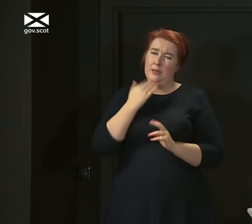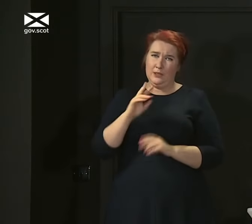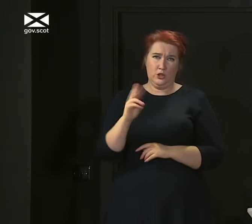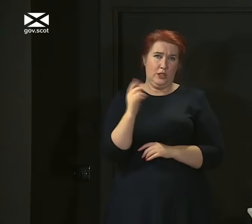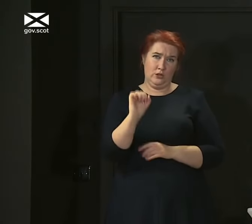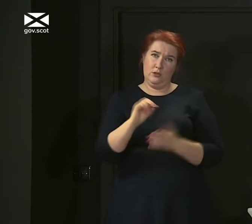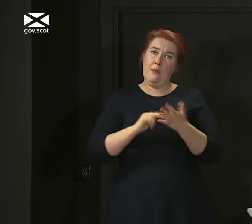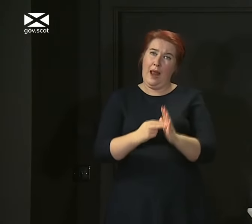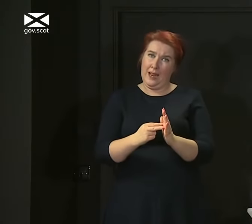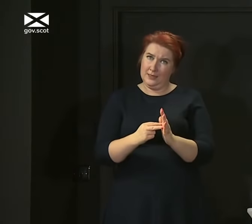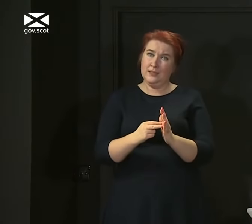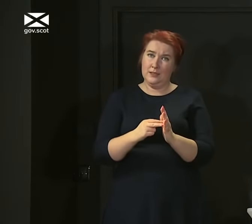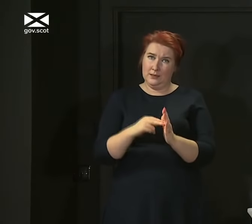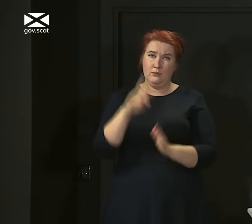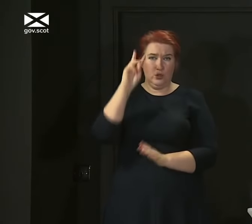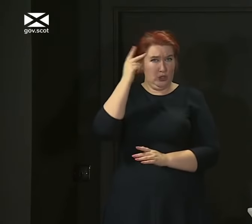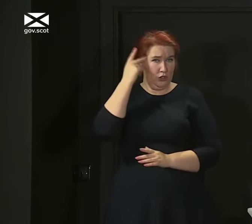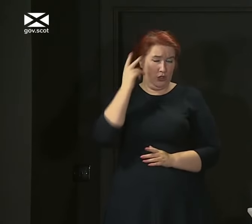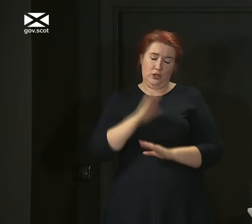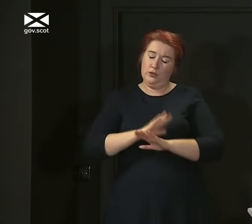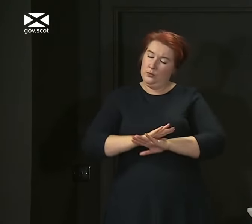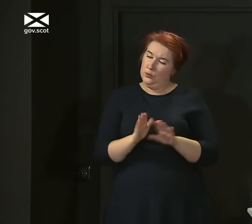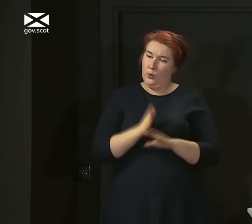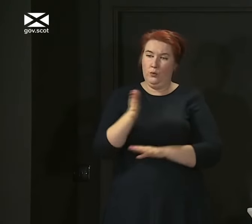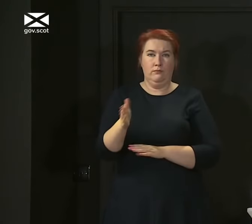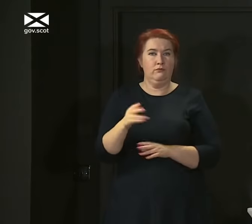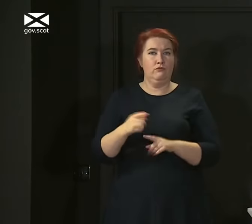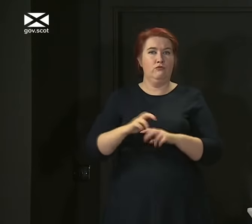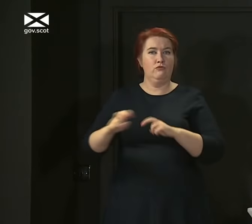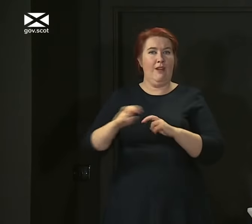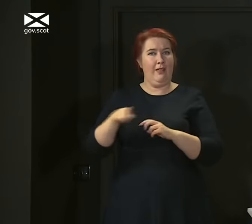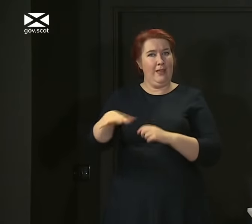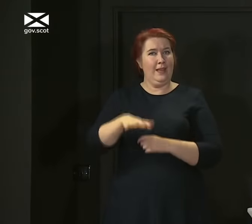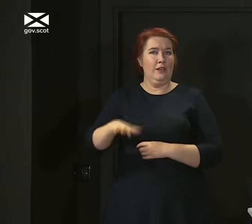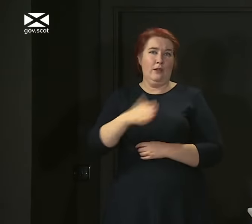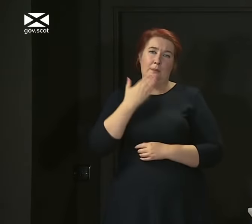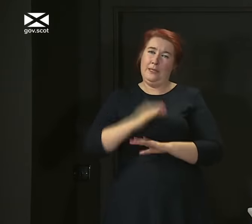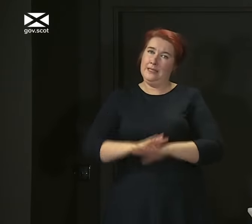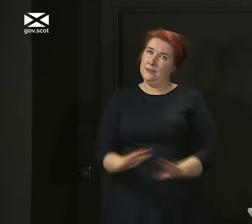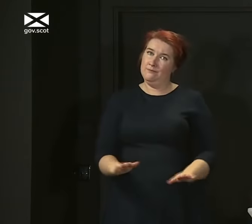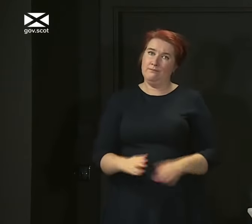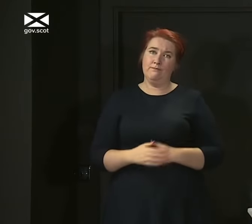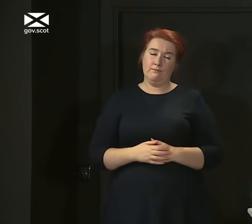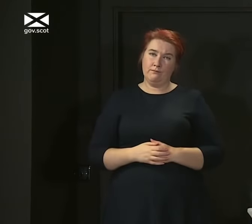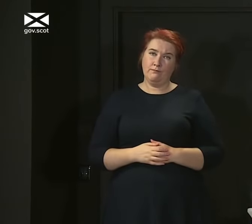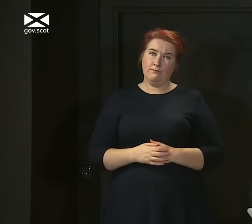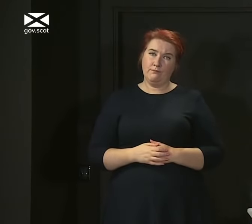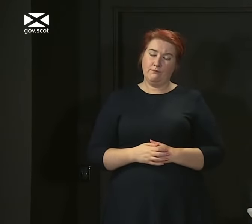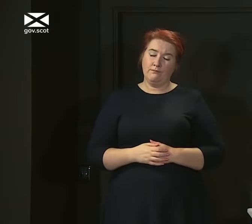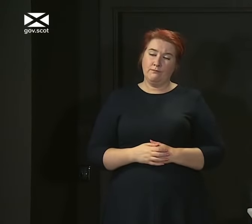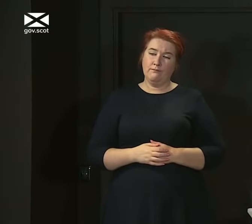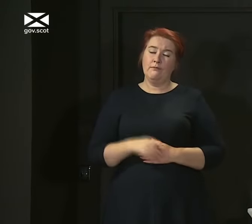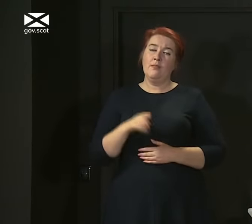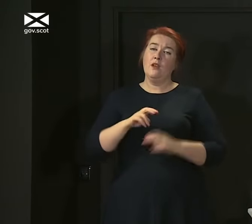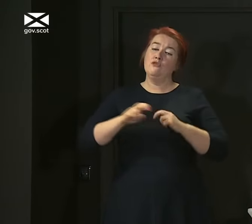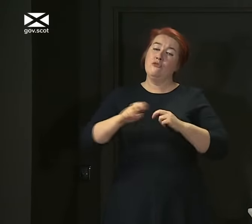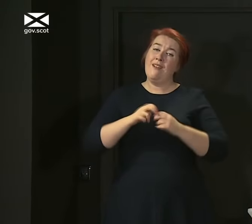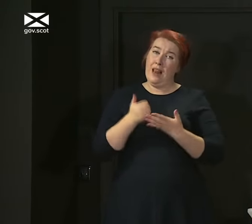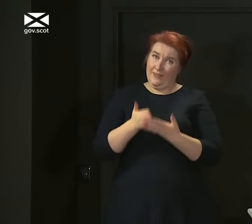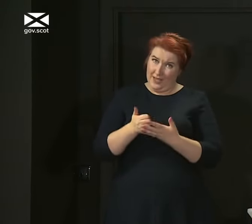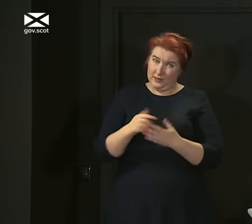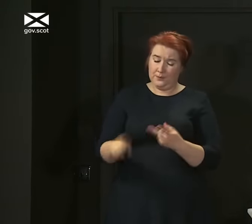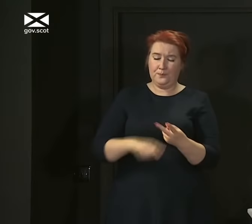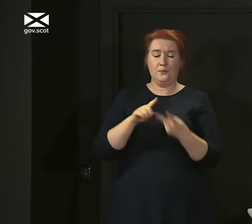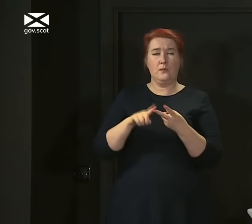those plans and don't travel to those areas. Now, in addition to that travel advice, I also want to say something